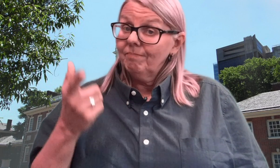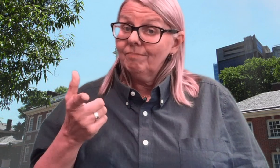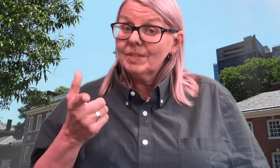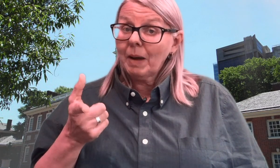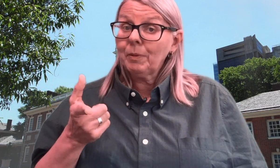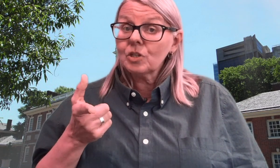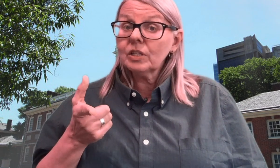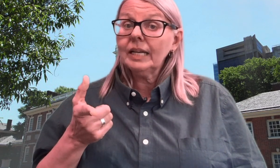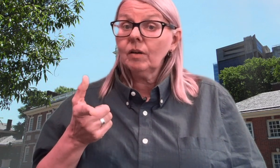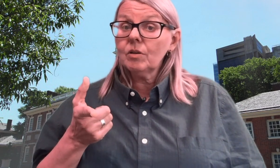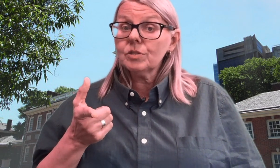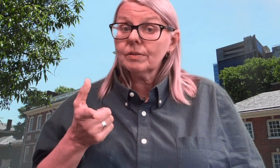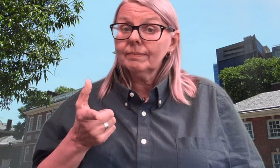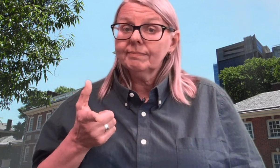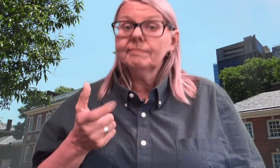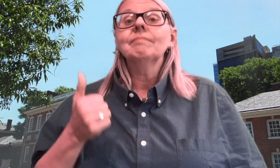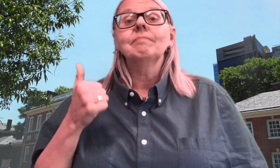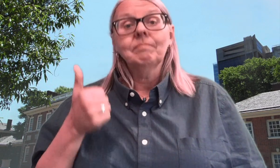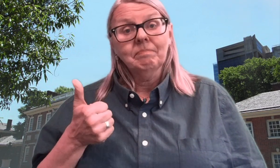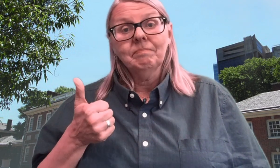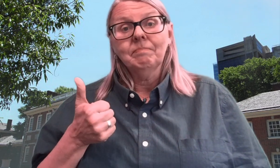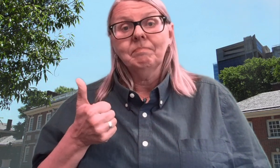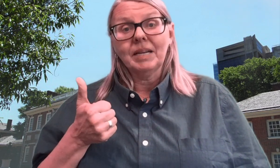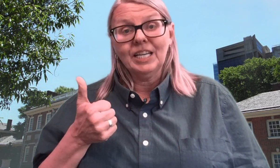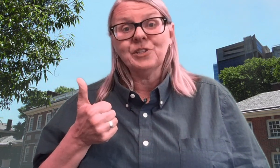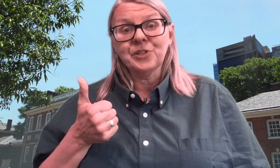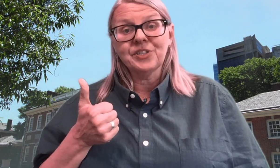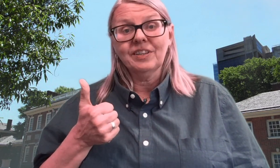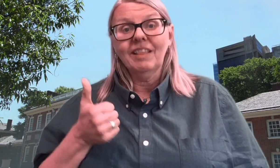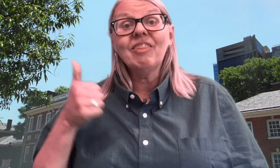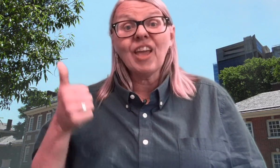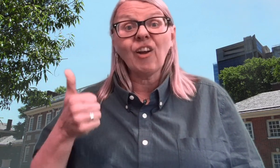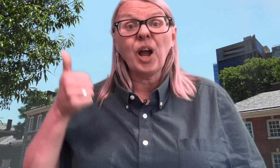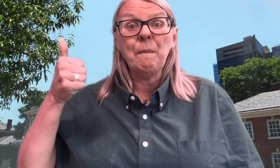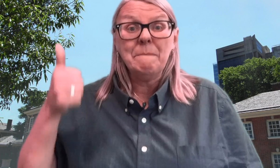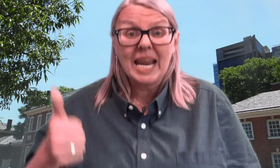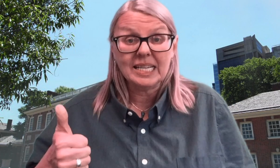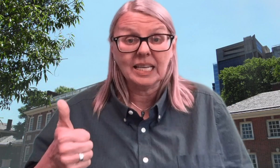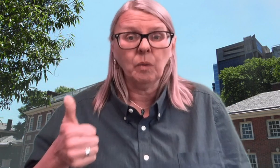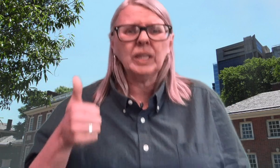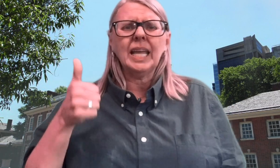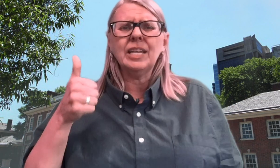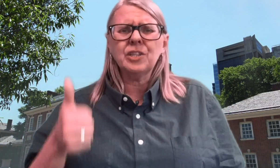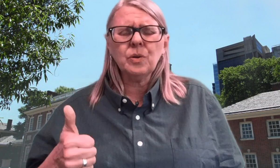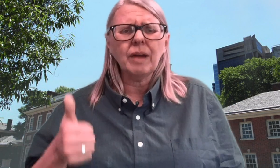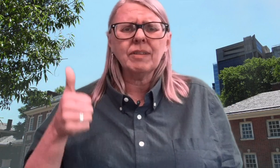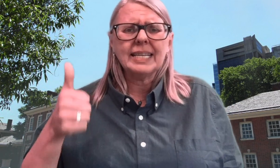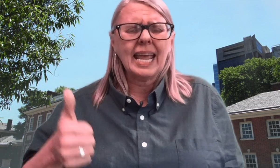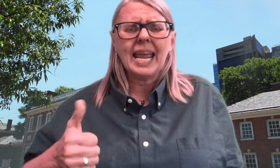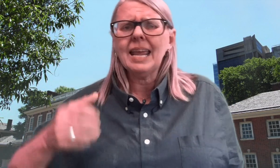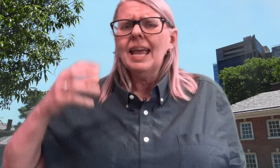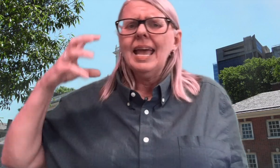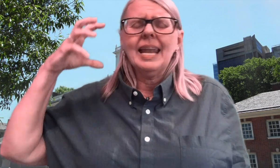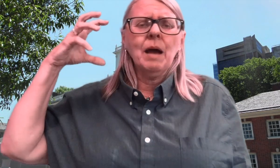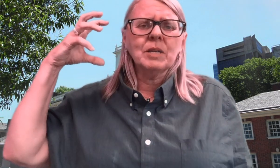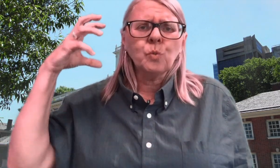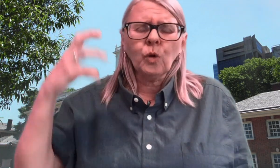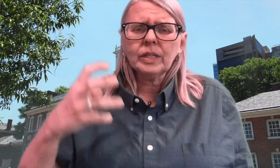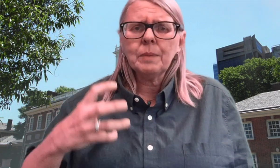My personal heroes, my teachers, they're amazing. What they do every day and how much work they put